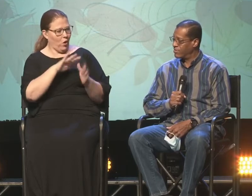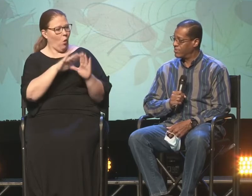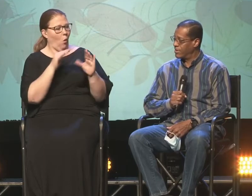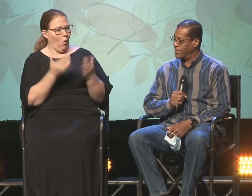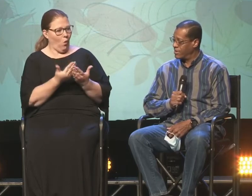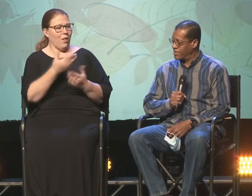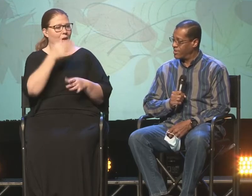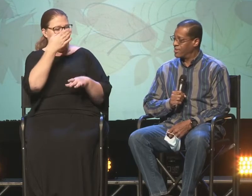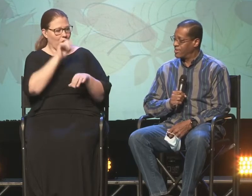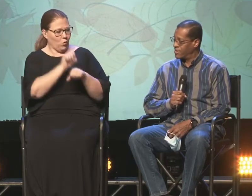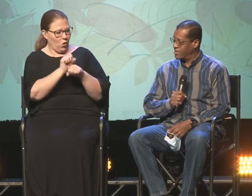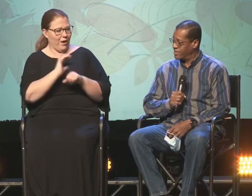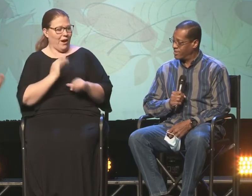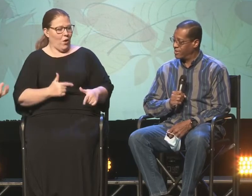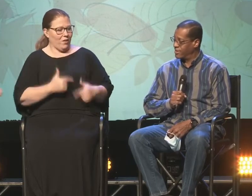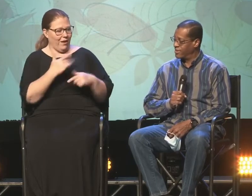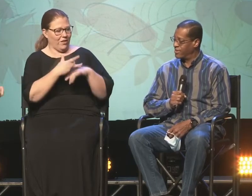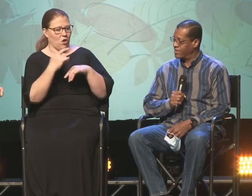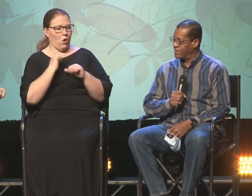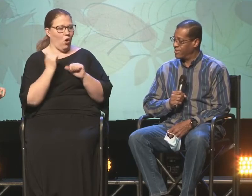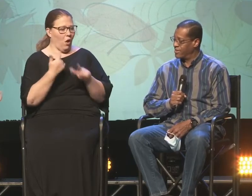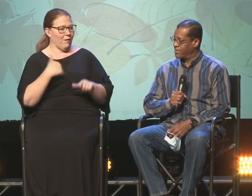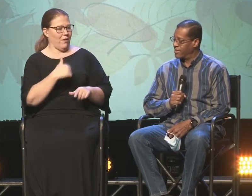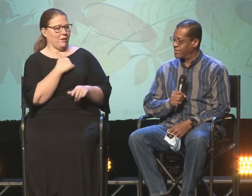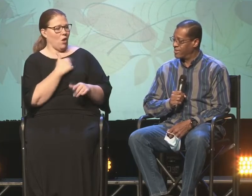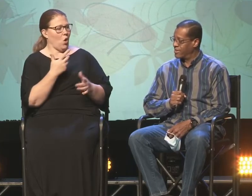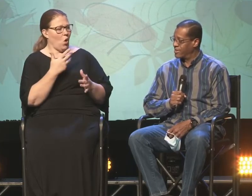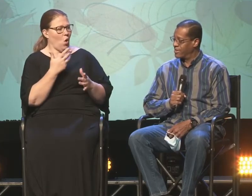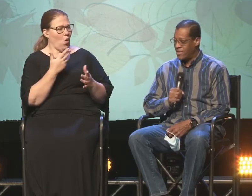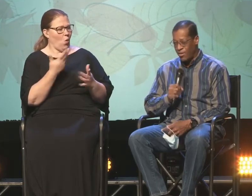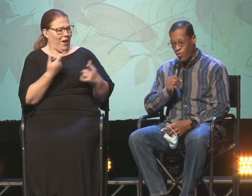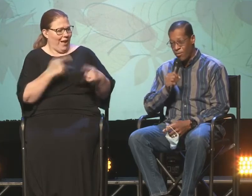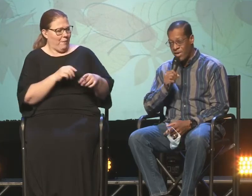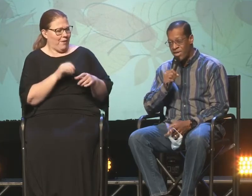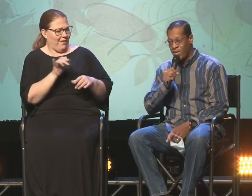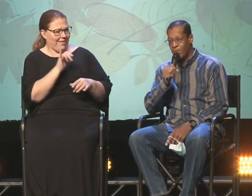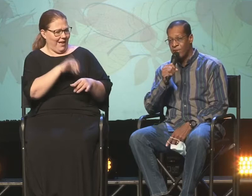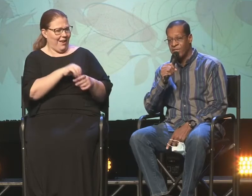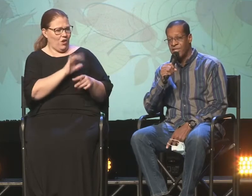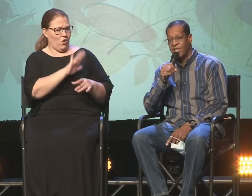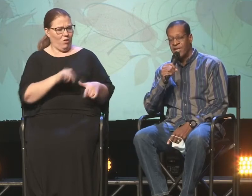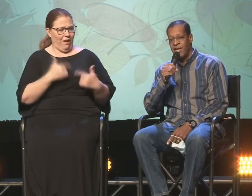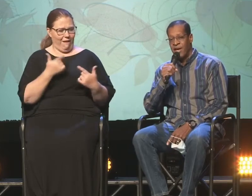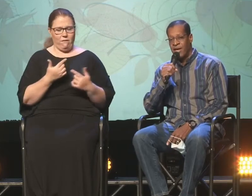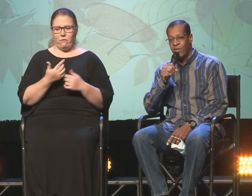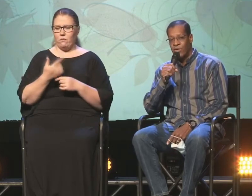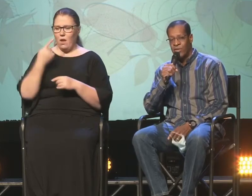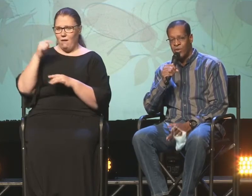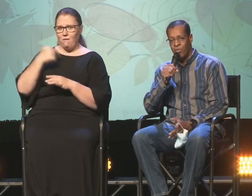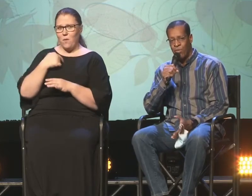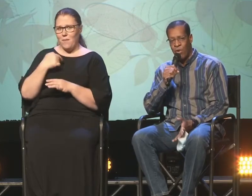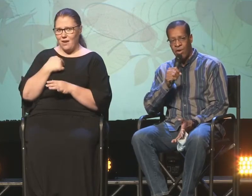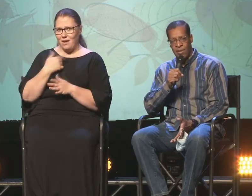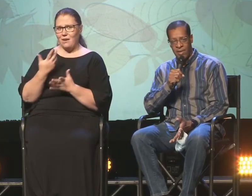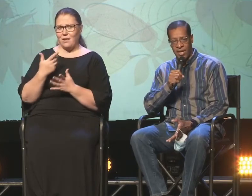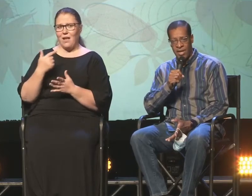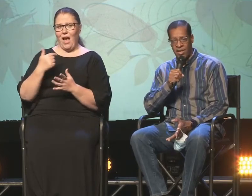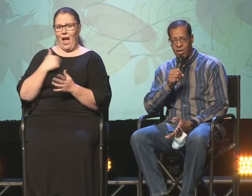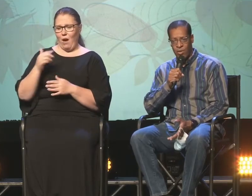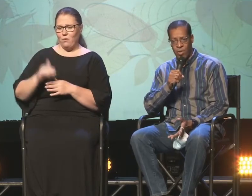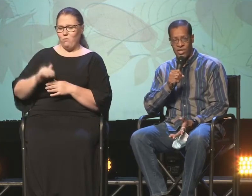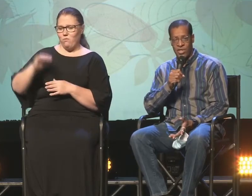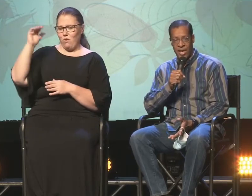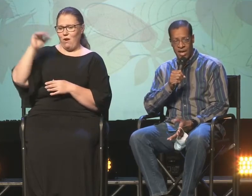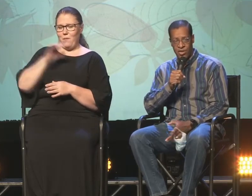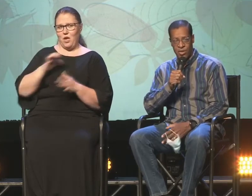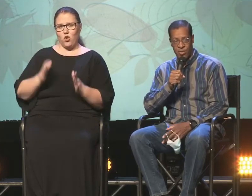called all of us, right? So what did that look like for you in your life? Yeah, for me it was, I was brought up in a